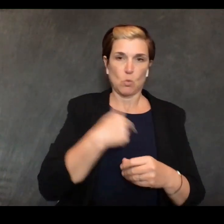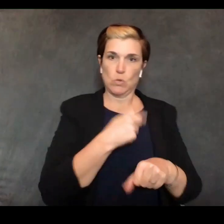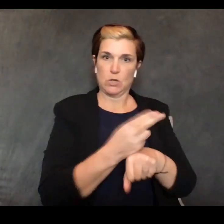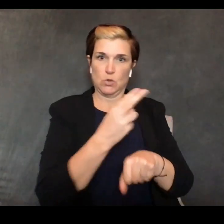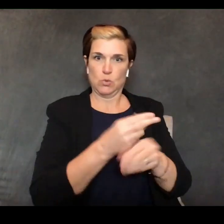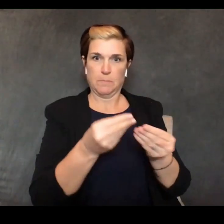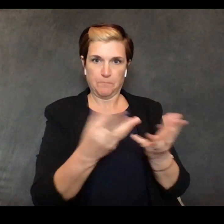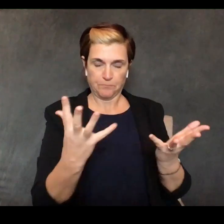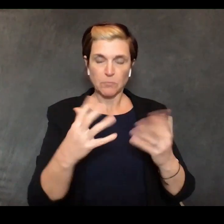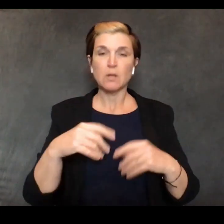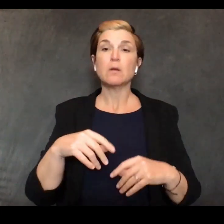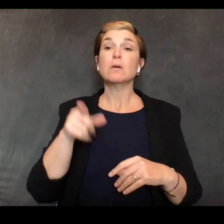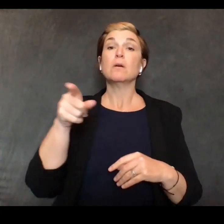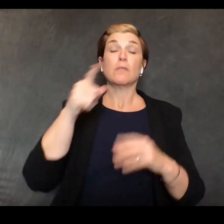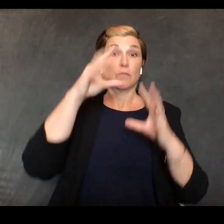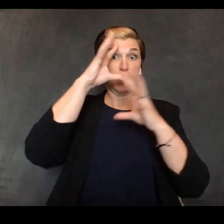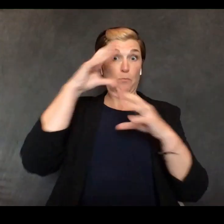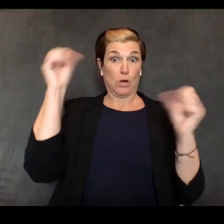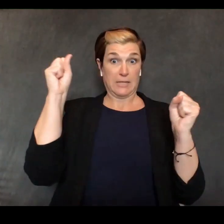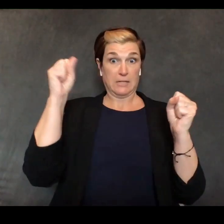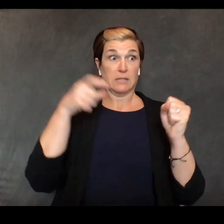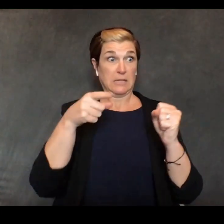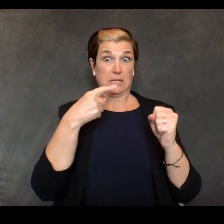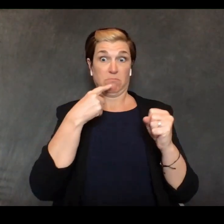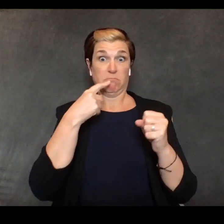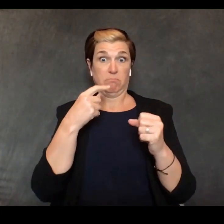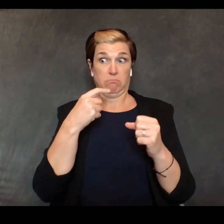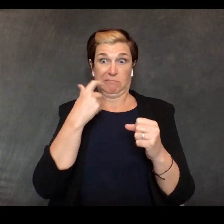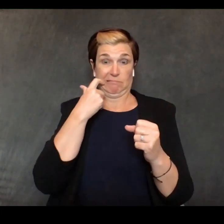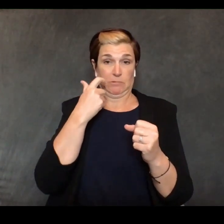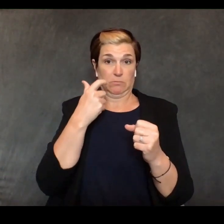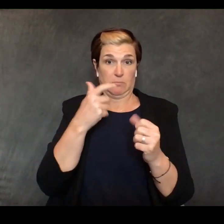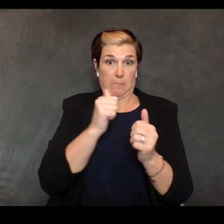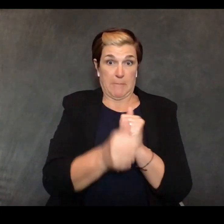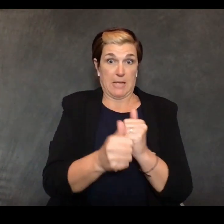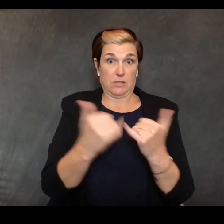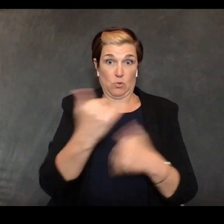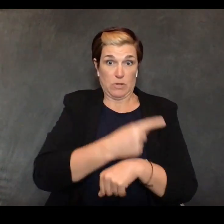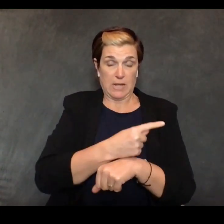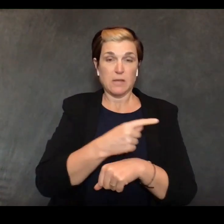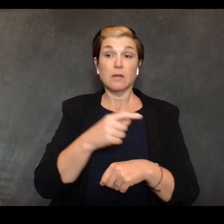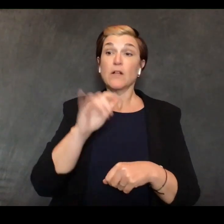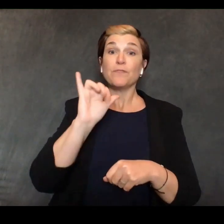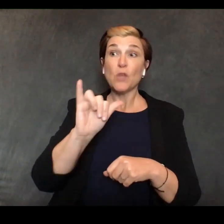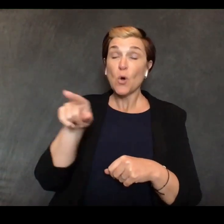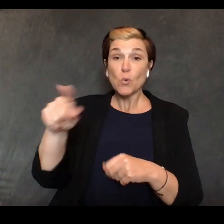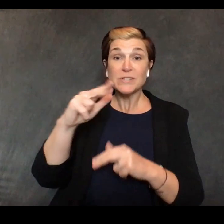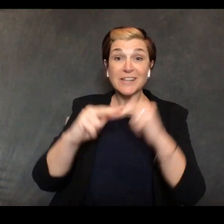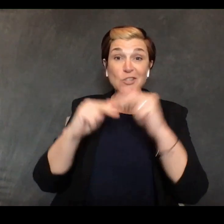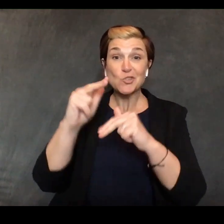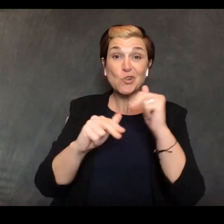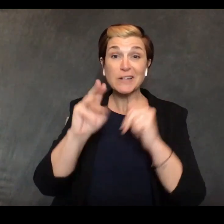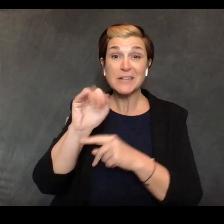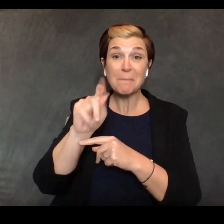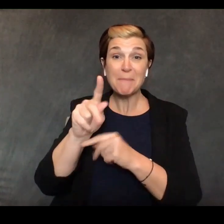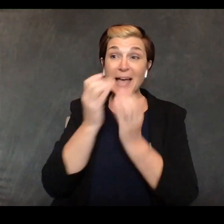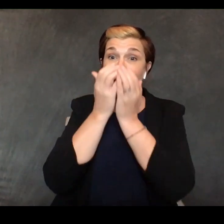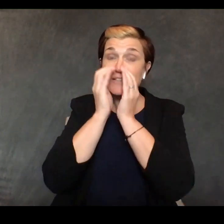industrial masks that they use on construction sites are perfectly acceptable for health care workers to be protected from a respiratory